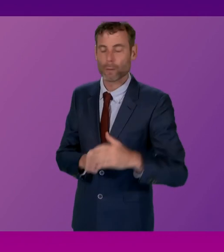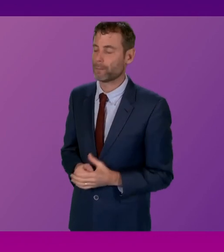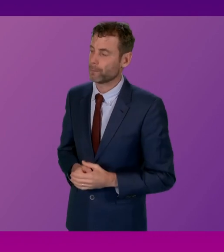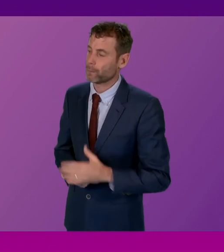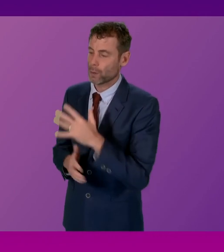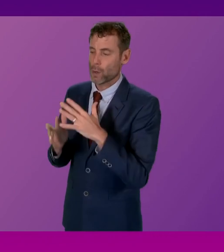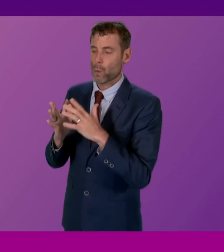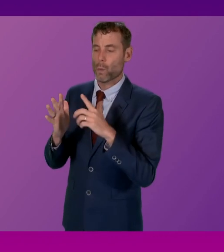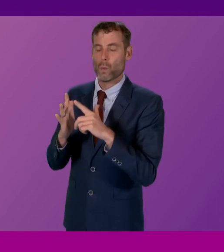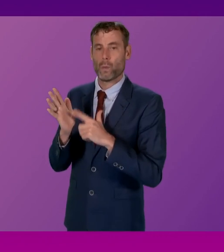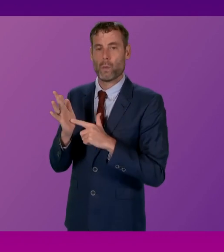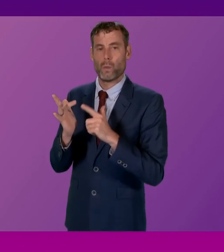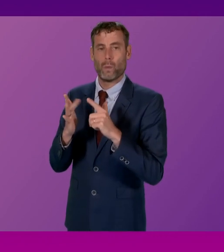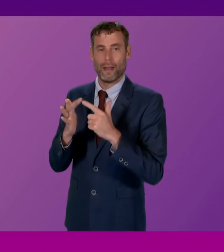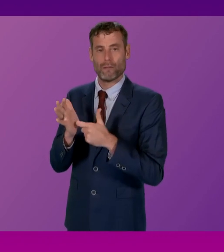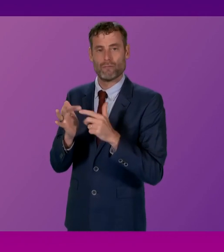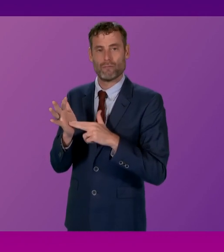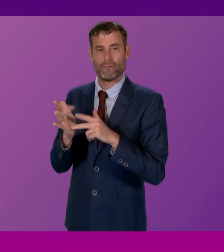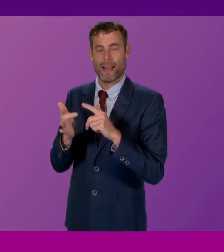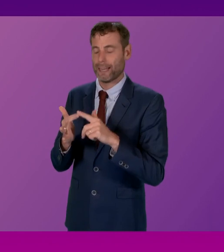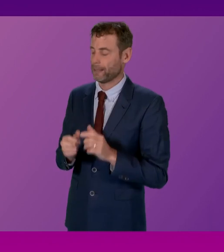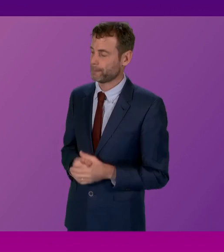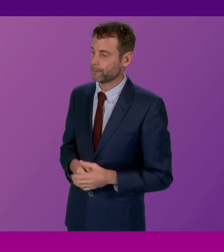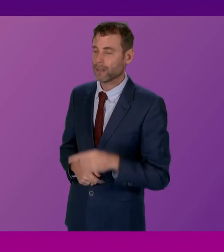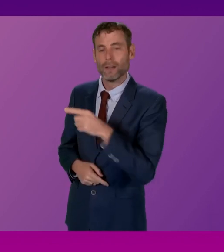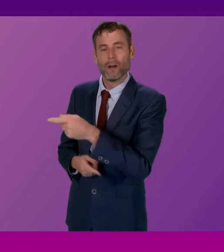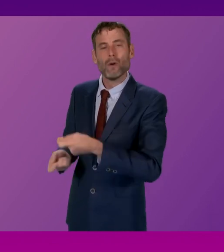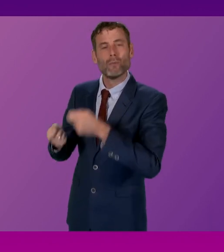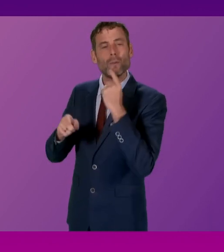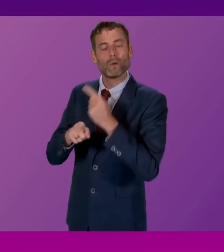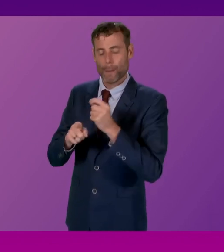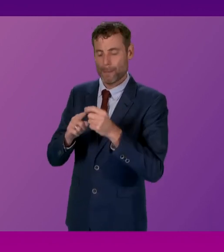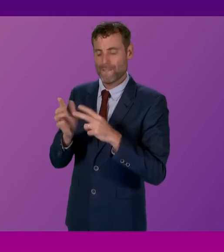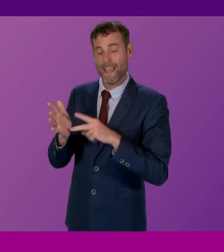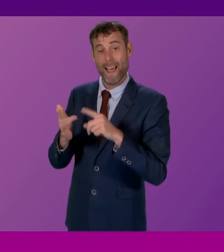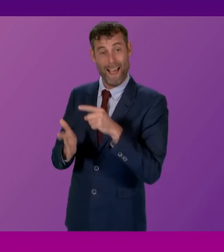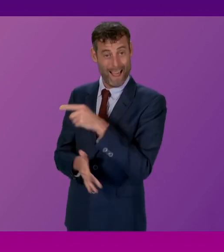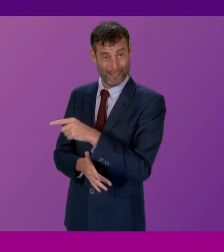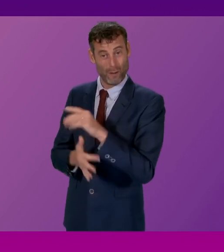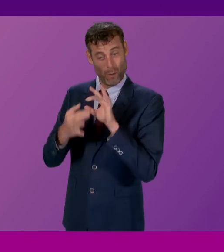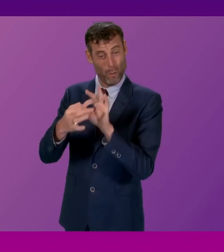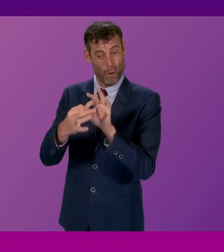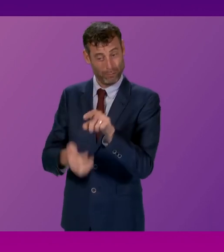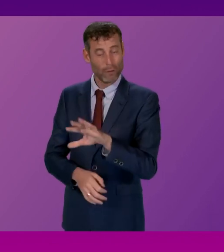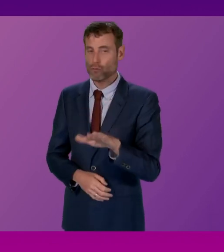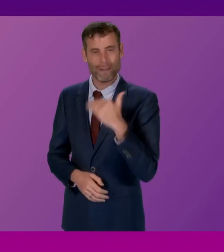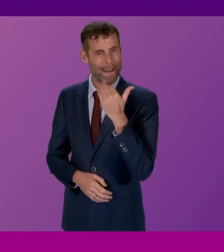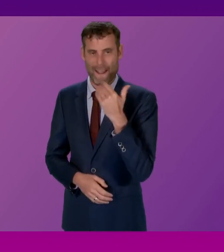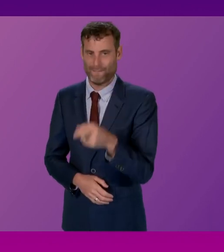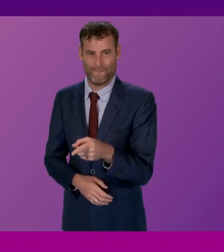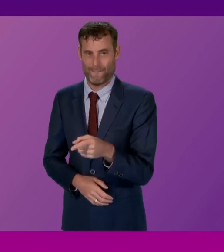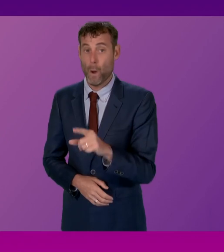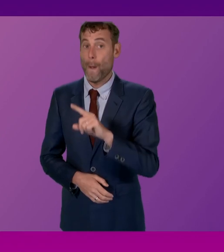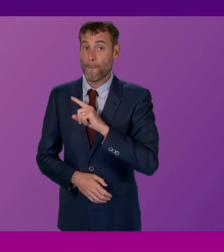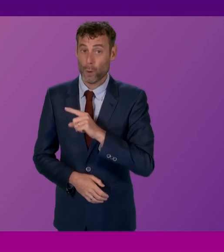I'm afraid what the Government has done so far on the PVI sector isn't enough. I think the First Minister knows there's an exodus of